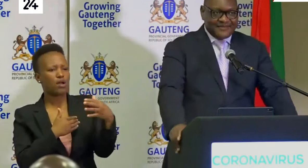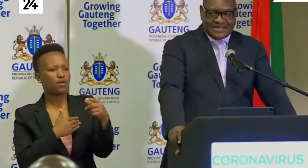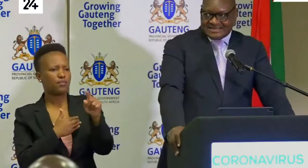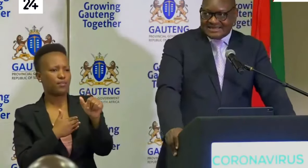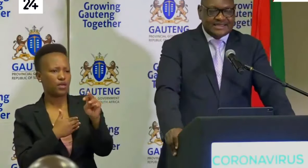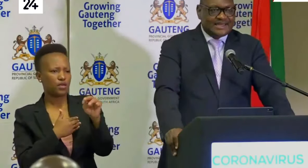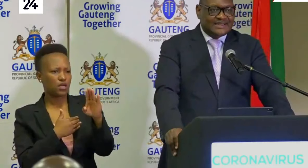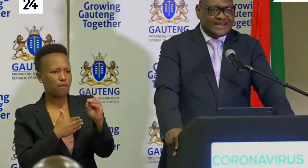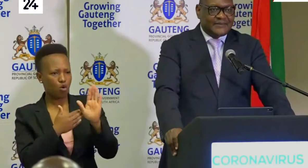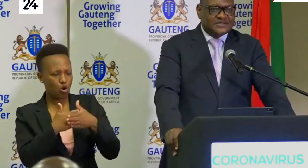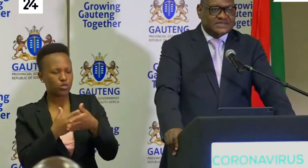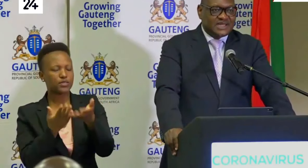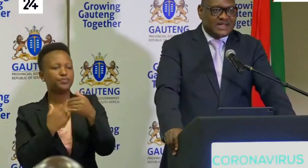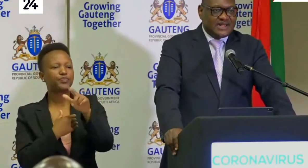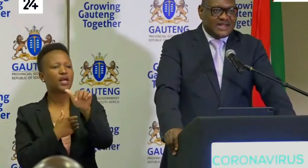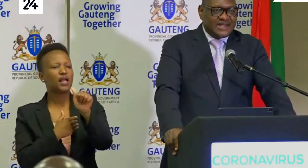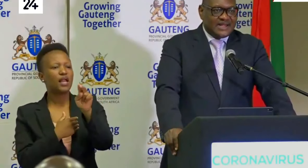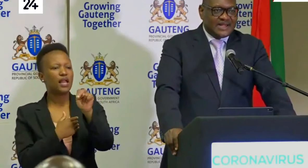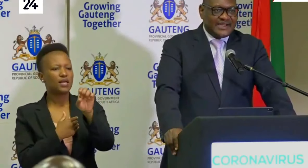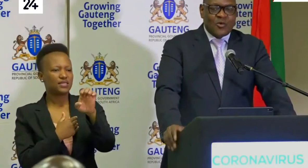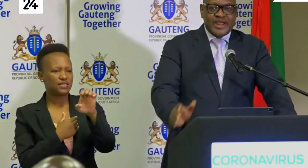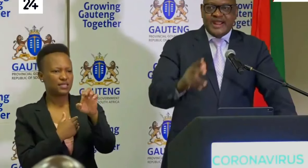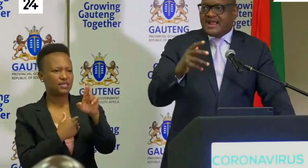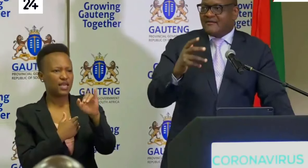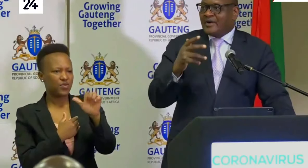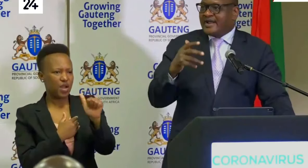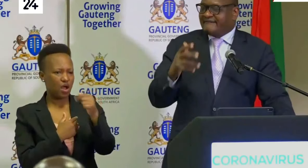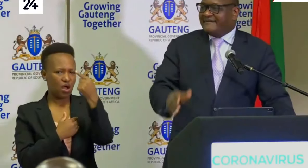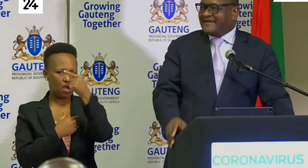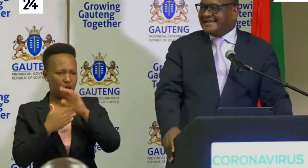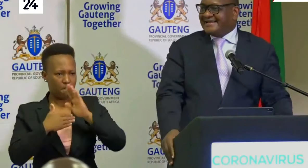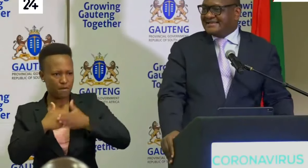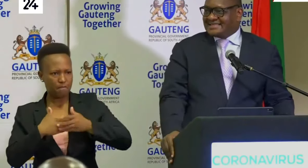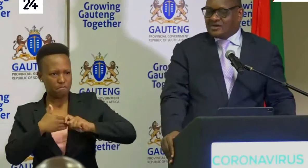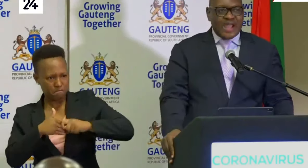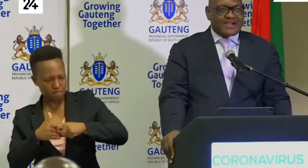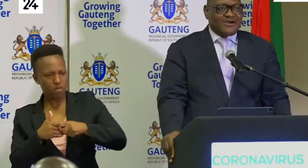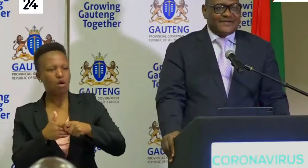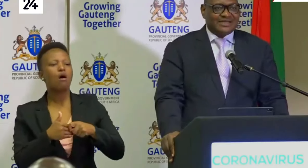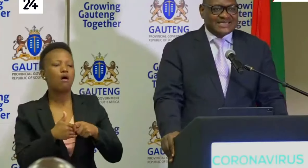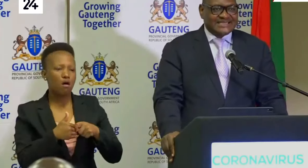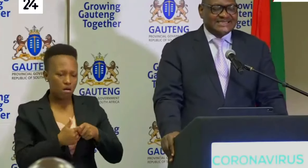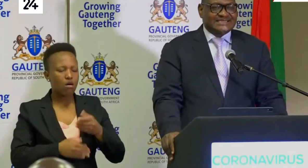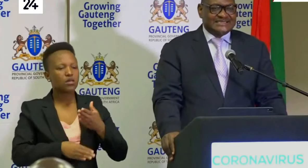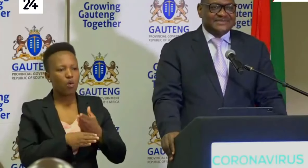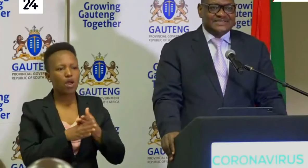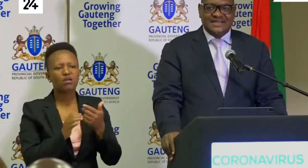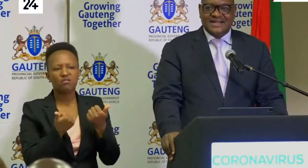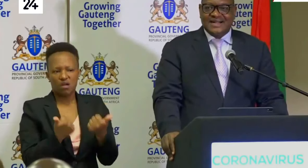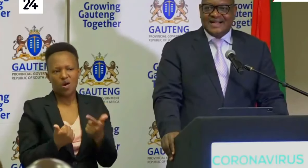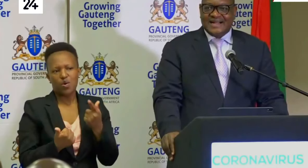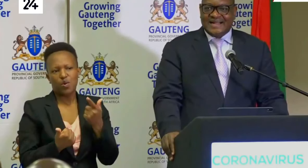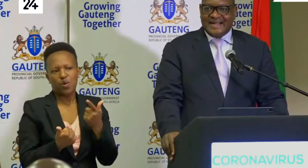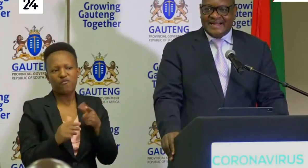Lanseria airport, we have been finding that the work of our tracing teams